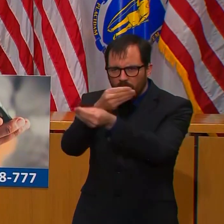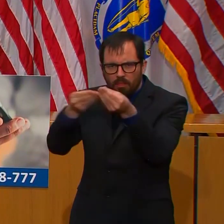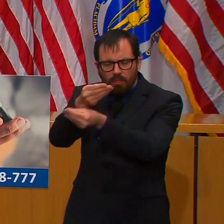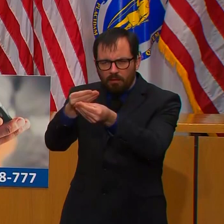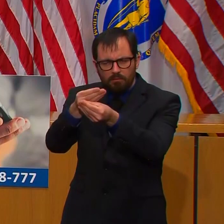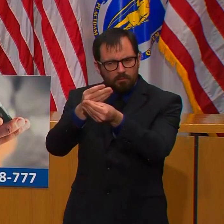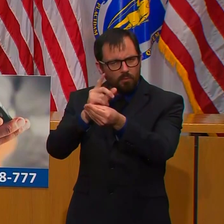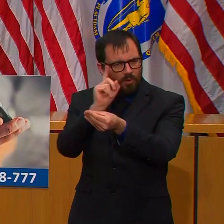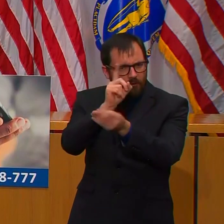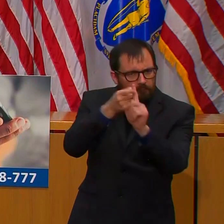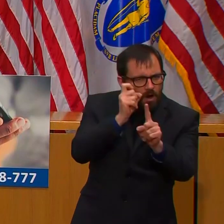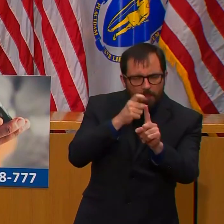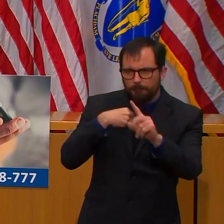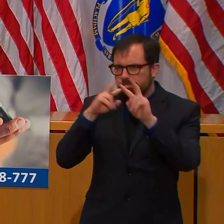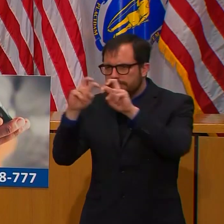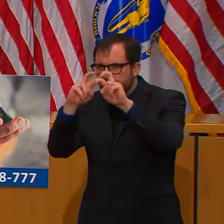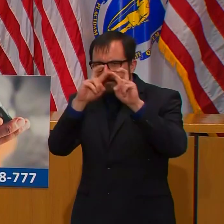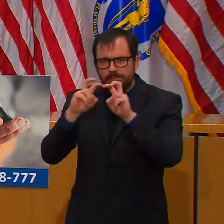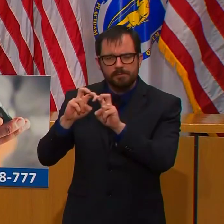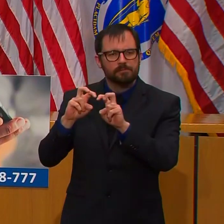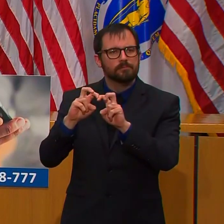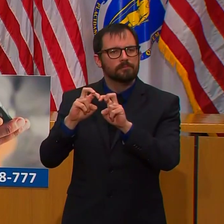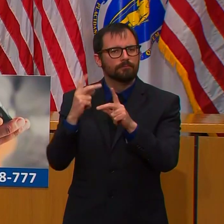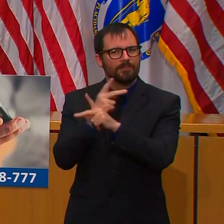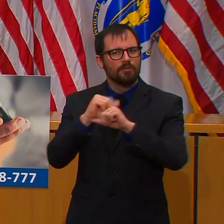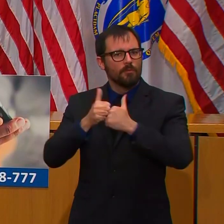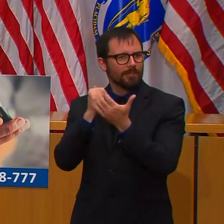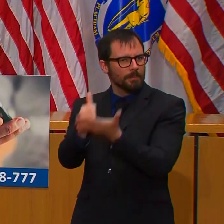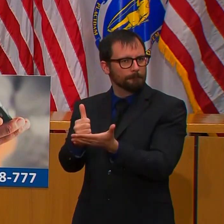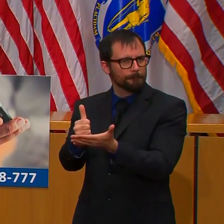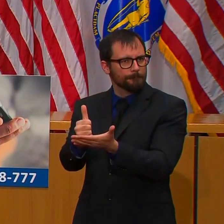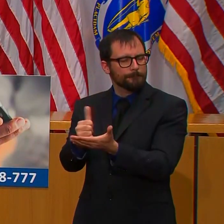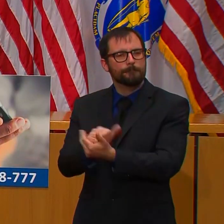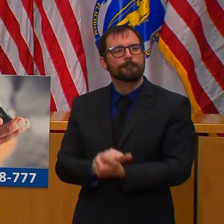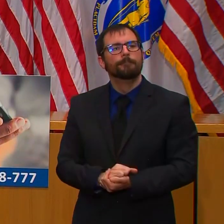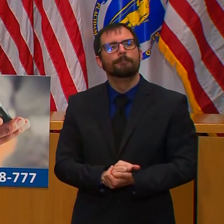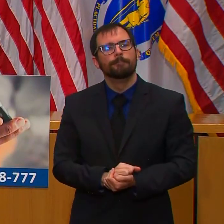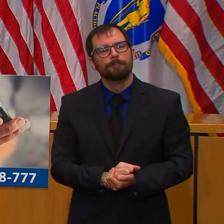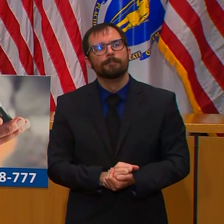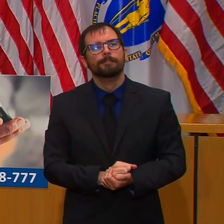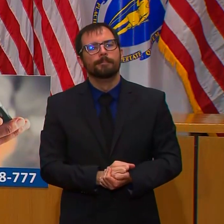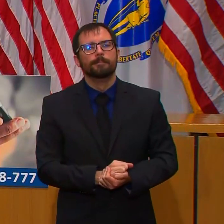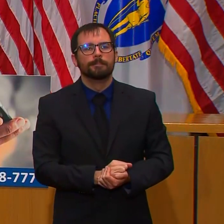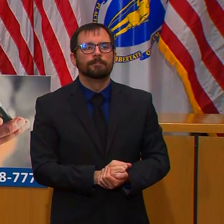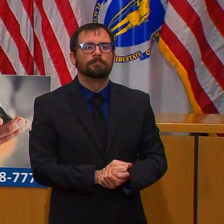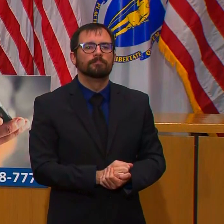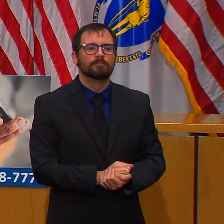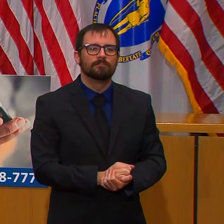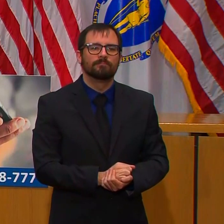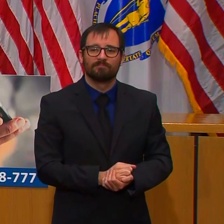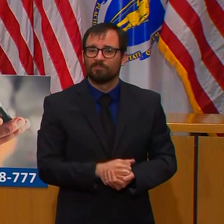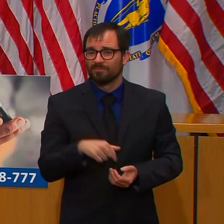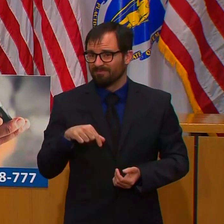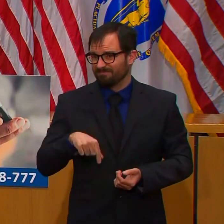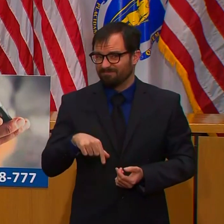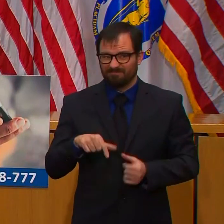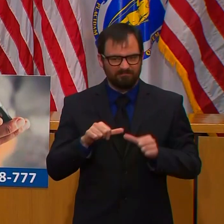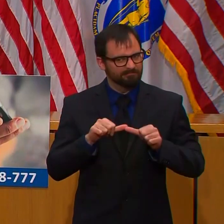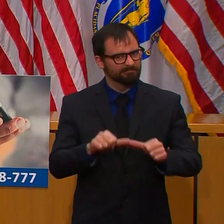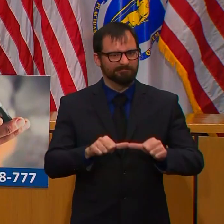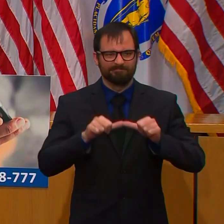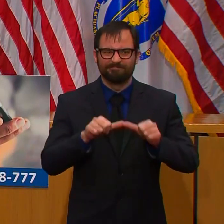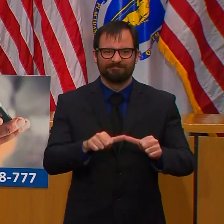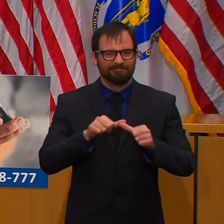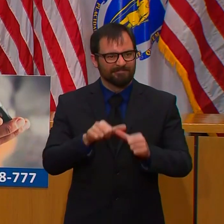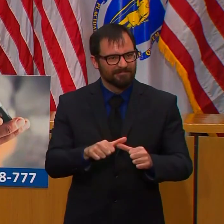As we continue in this battle against COVID-19, we've had to take unprecedented measures in an effort to stop the spread of the virus.